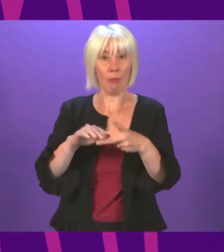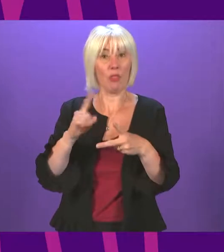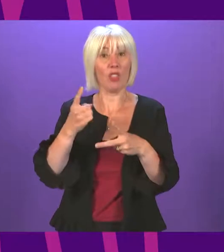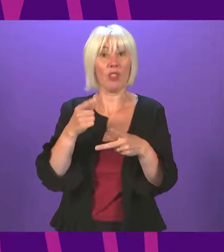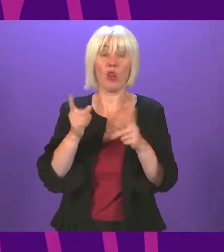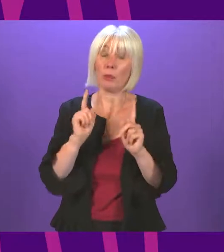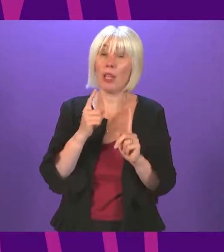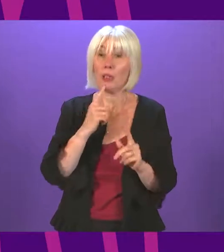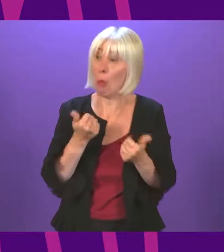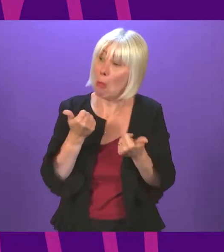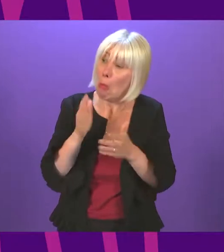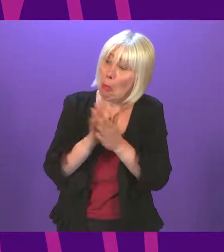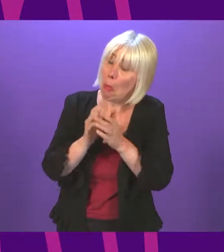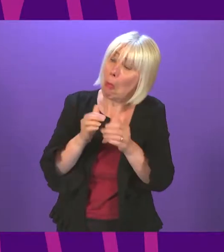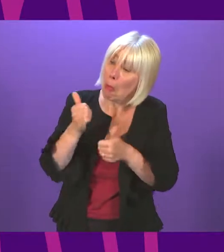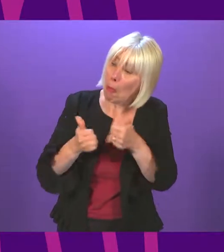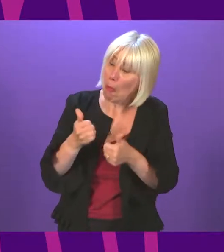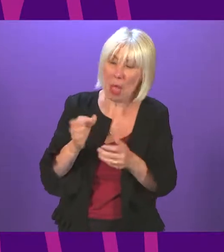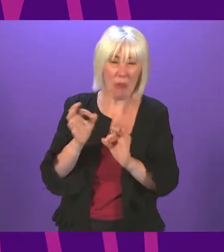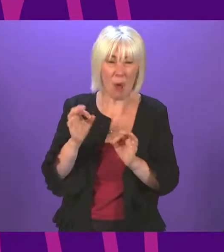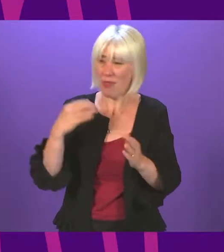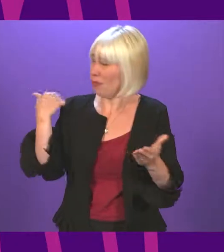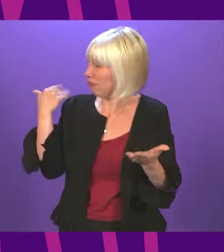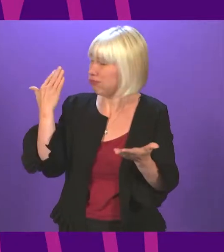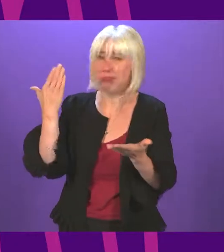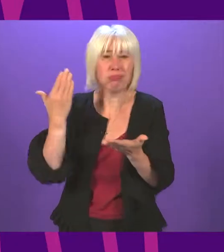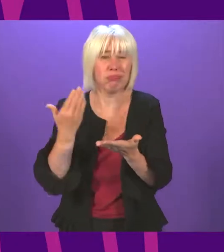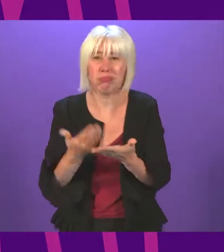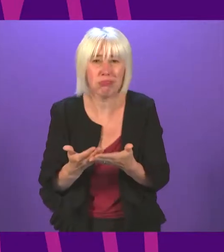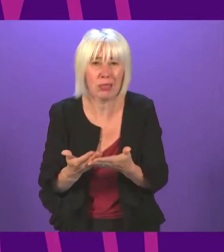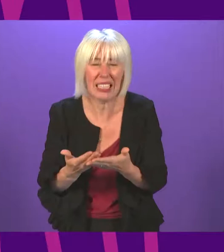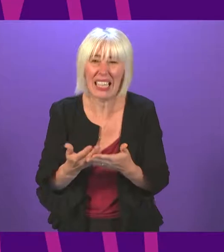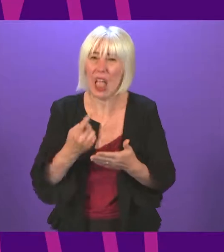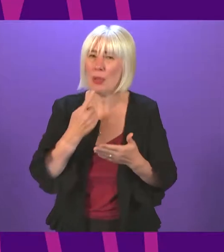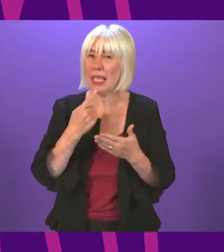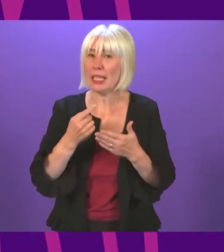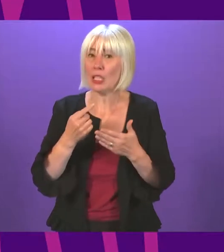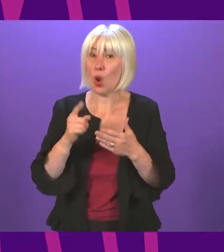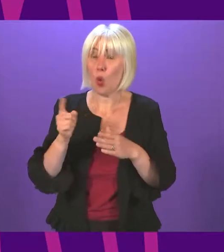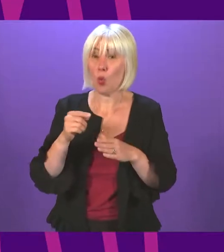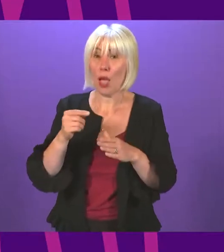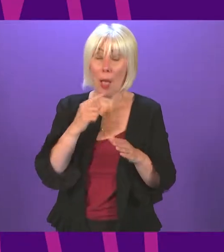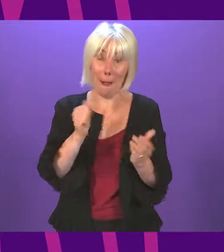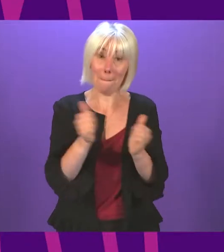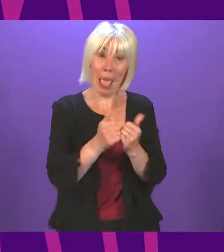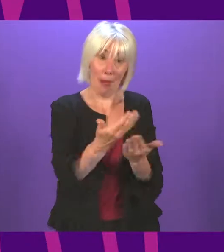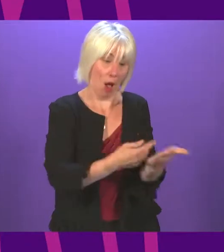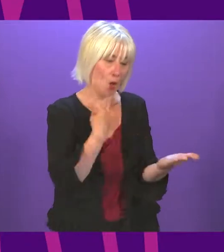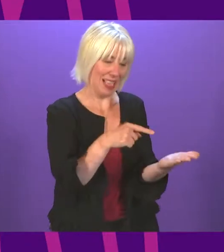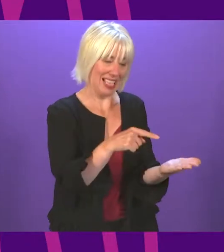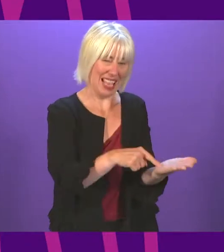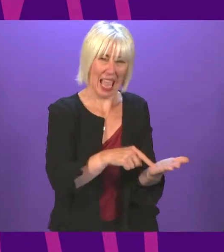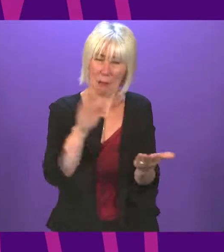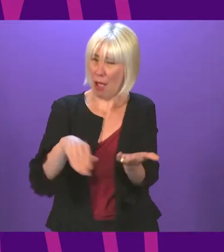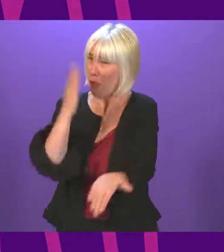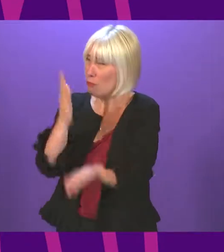it will surprise no one who has followed this government's conduct in office to learn that things are not quite as they seem on paper. Because the truth is that